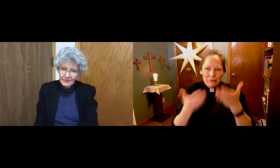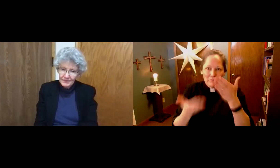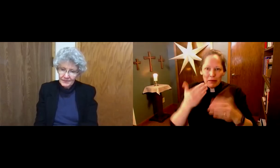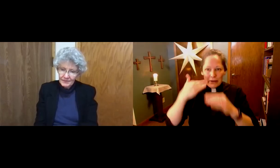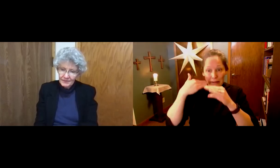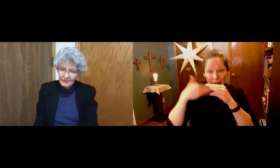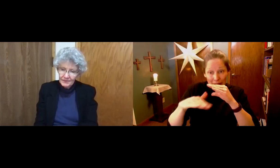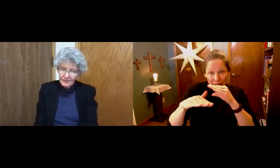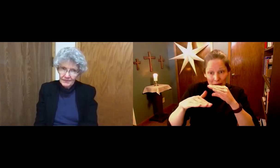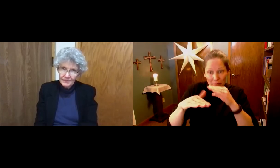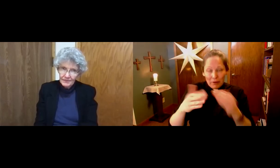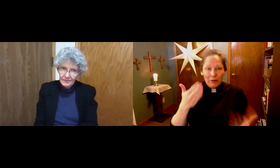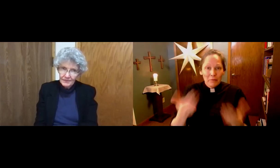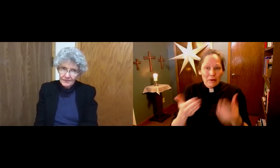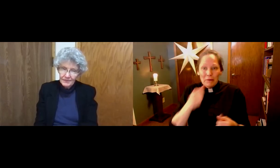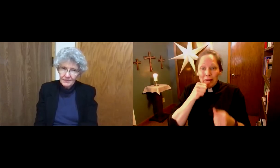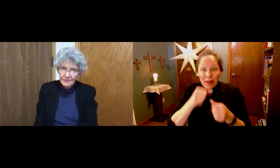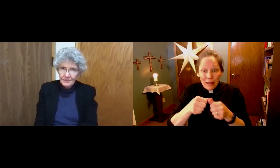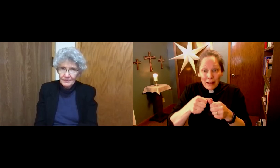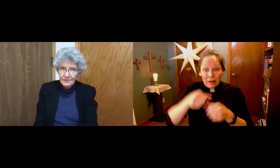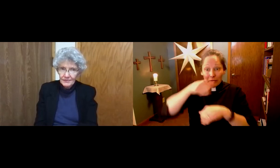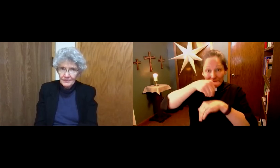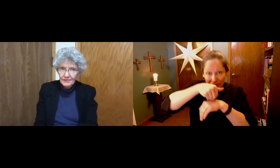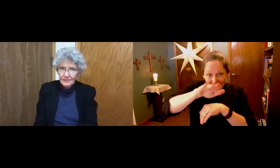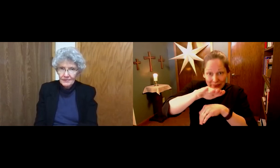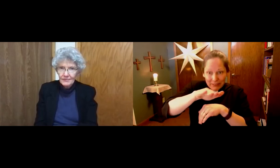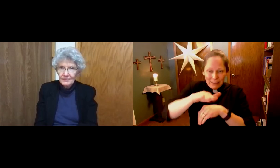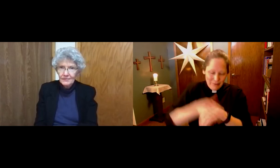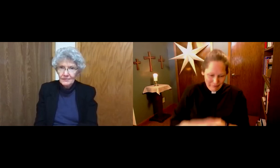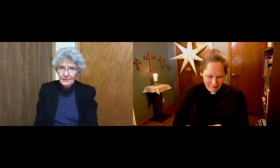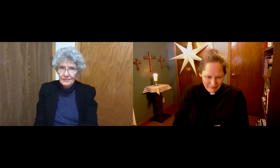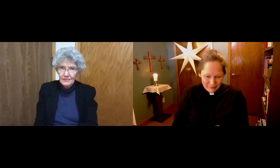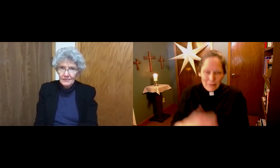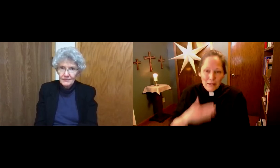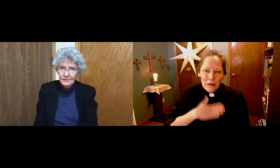Whether that be through text, email, a handwritten note.